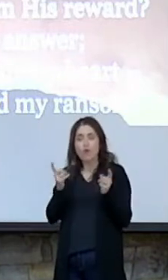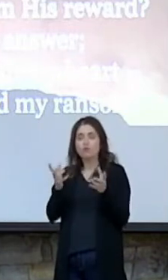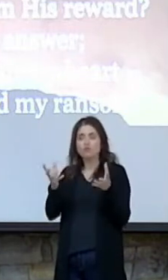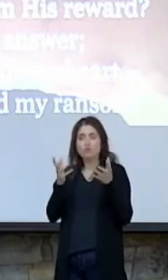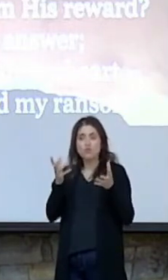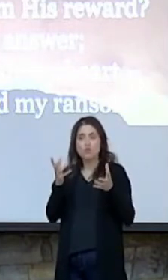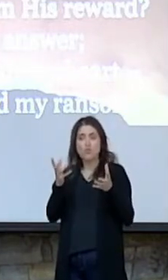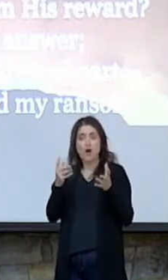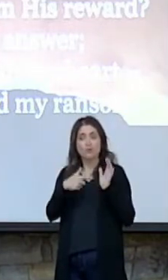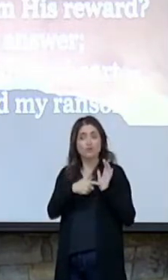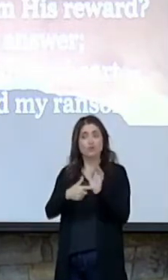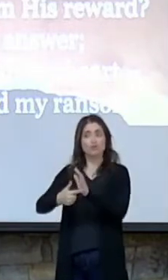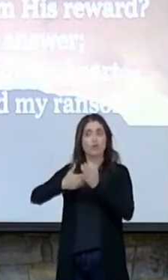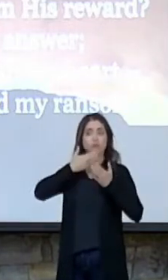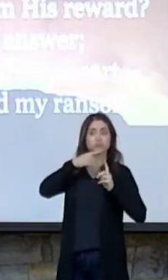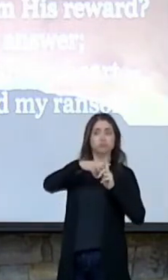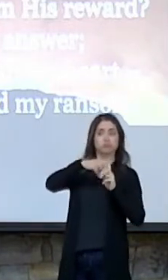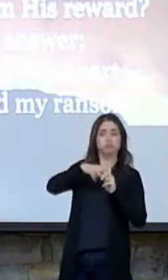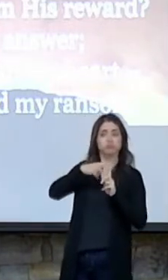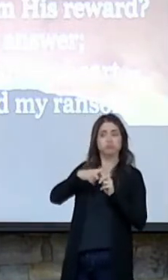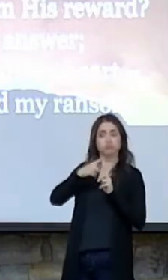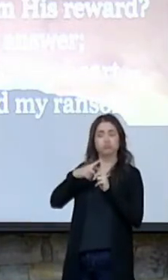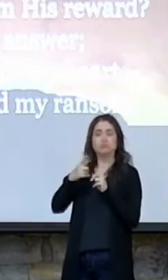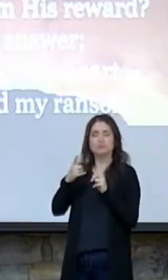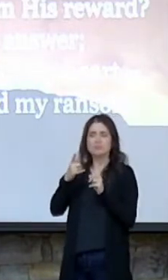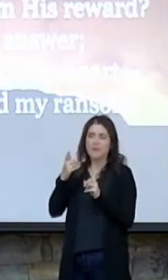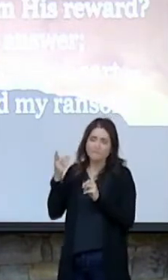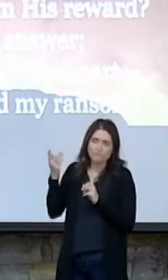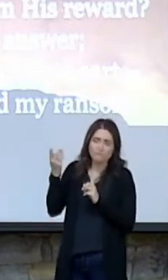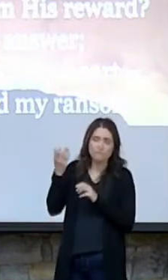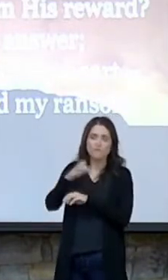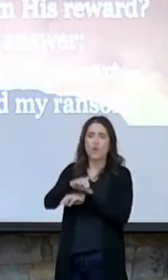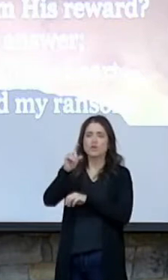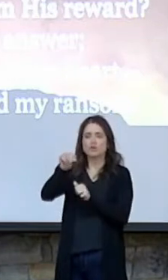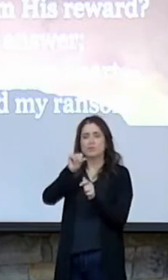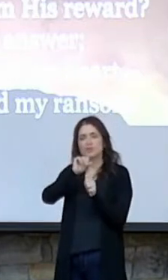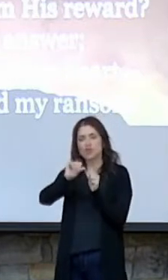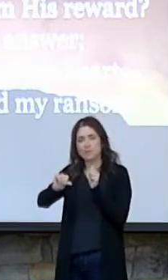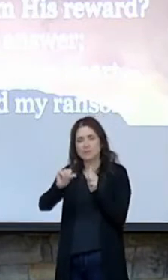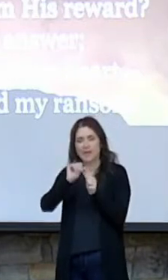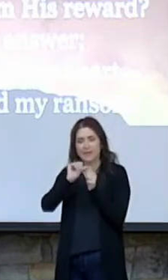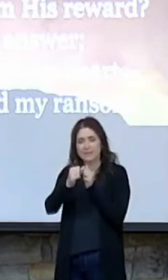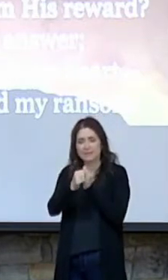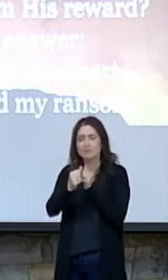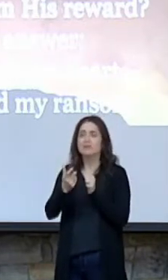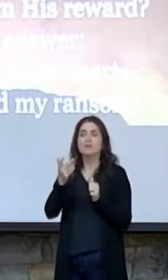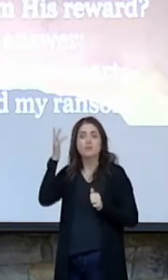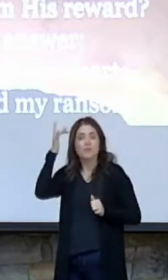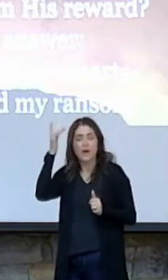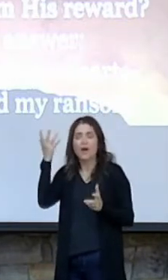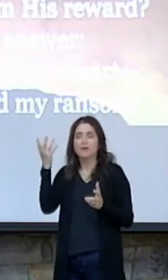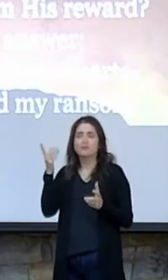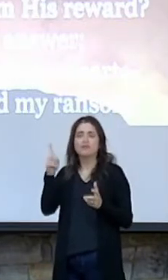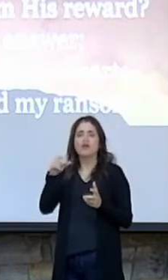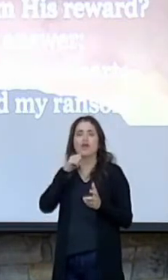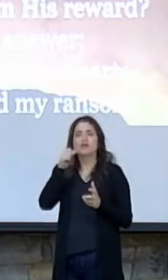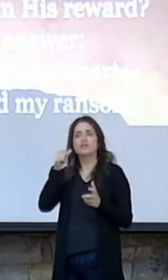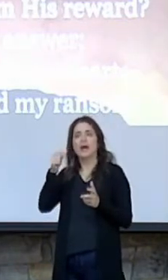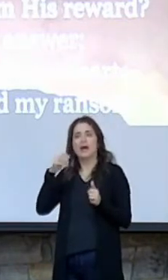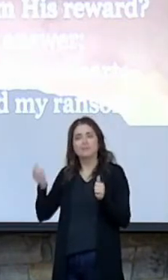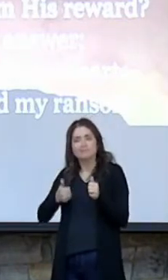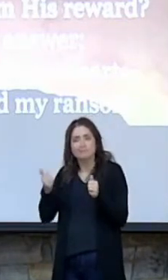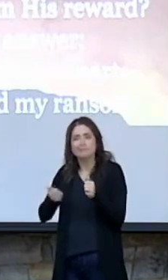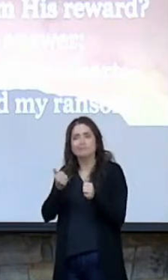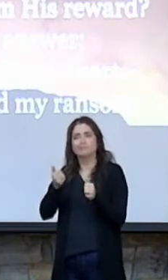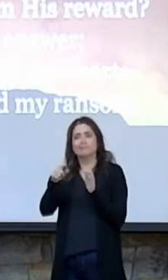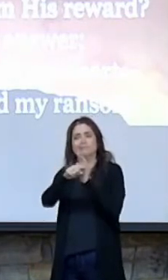flesh who would force you to be circumcised and only in order that they may not be persecuted for the cross of